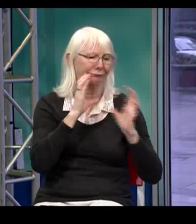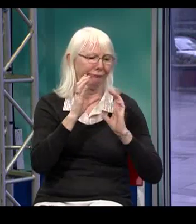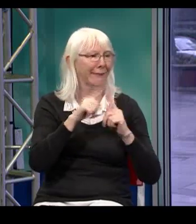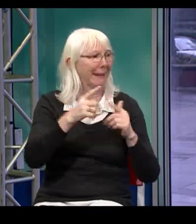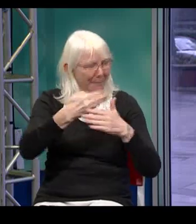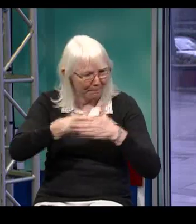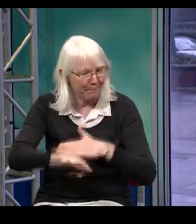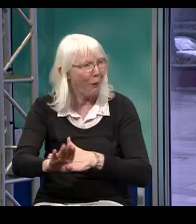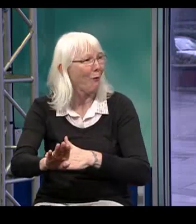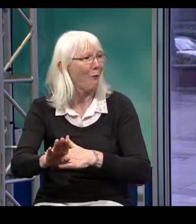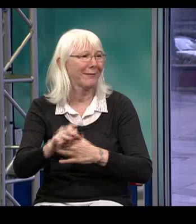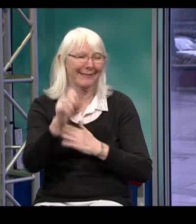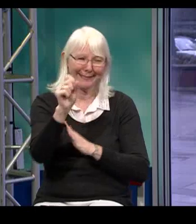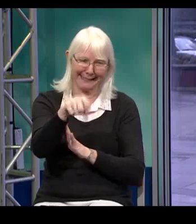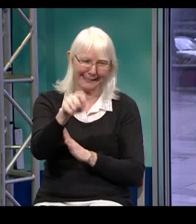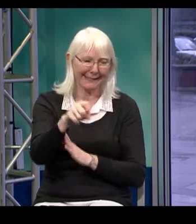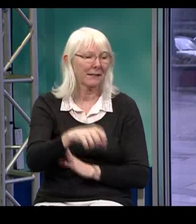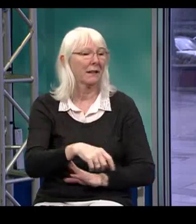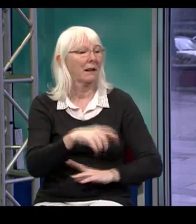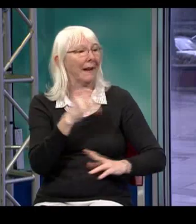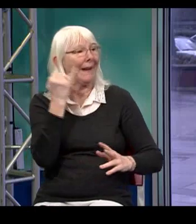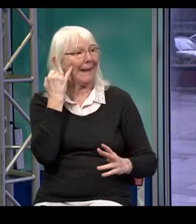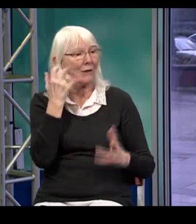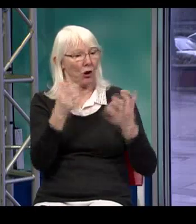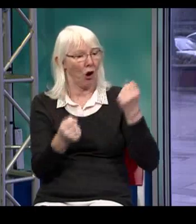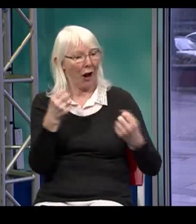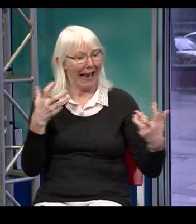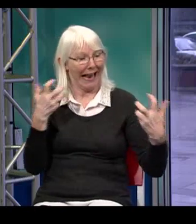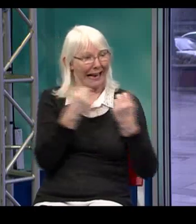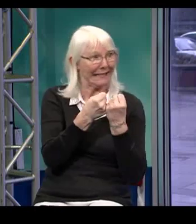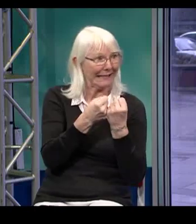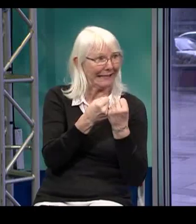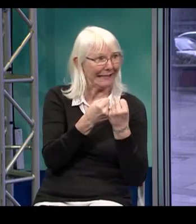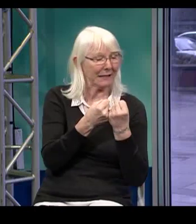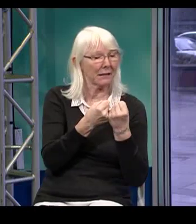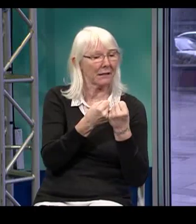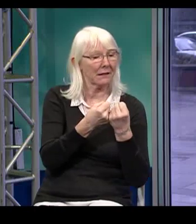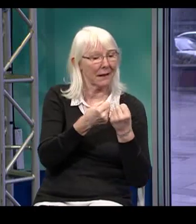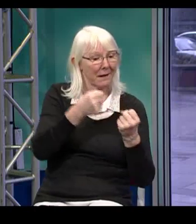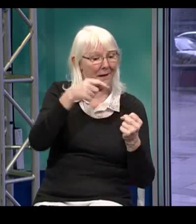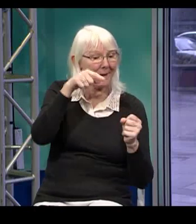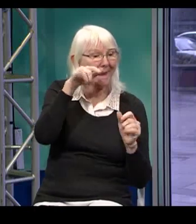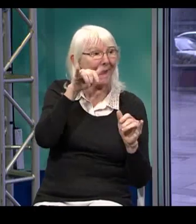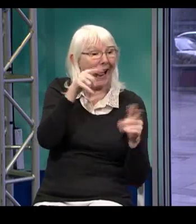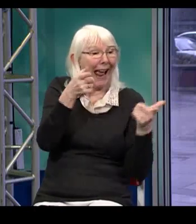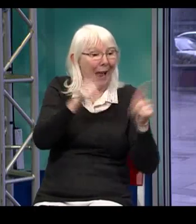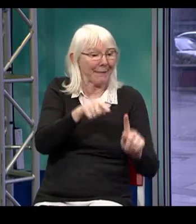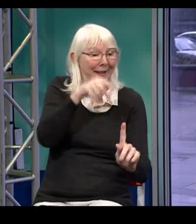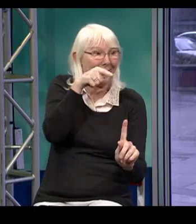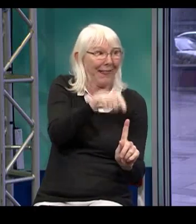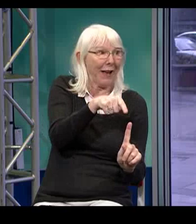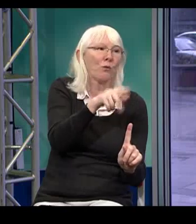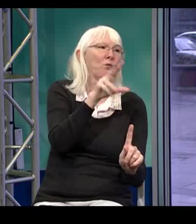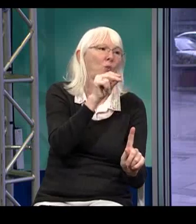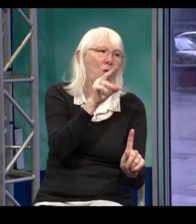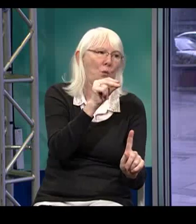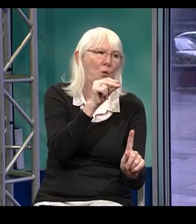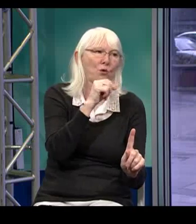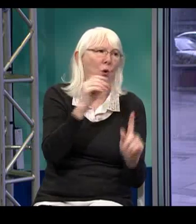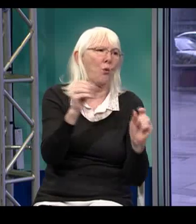they can actually have a communication with them clearly and know exactly what's going on. Your example of the car accident, we